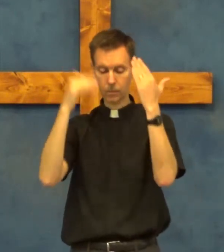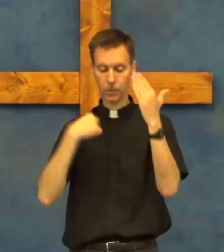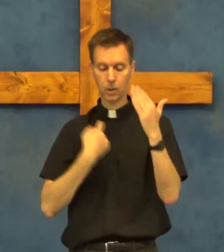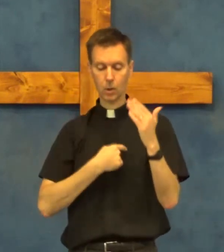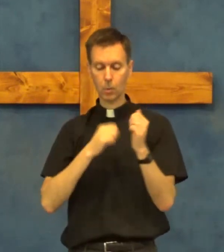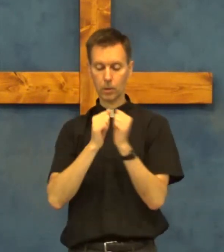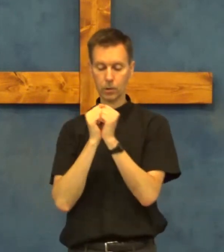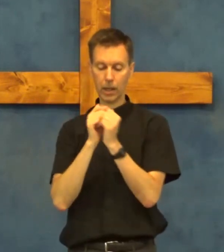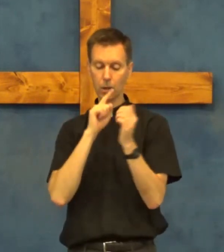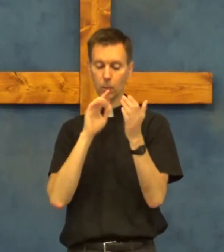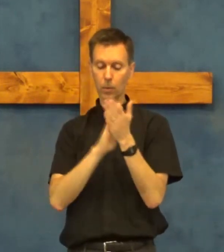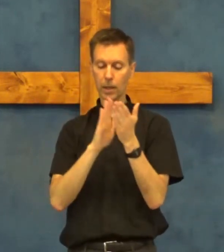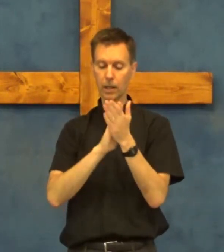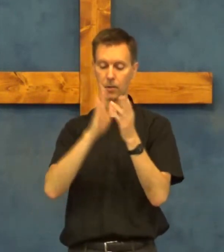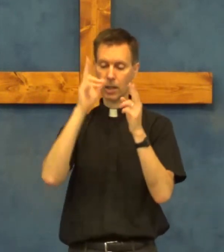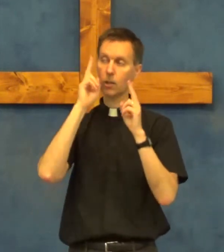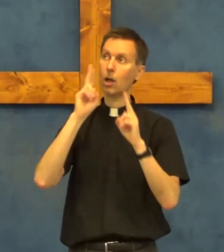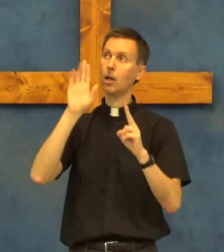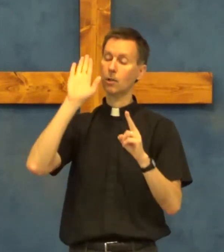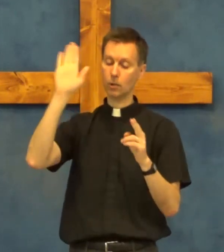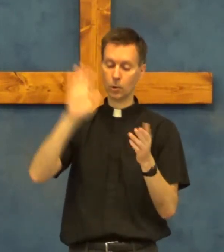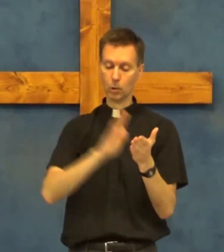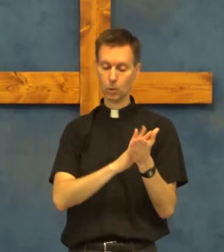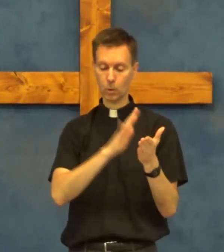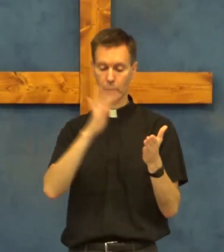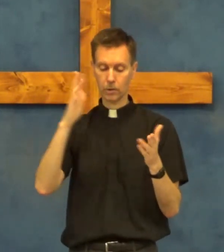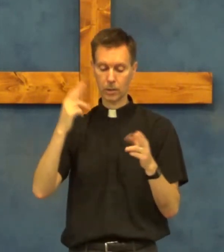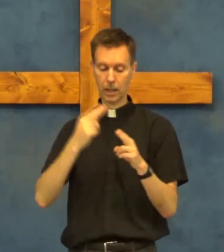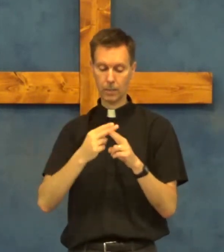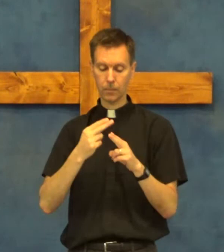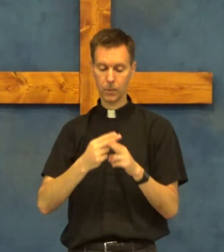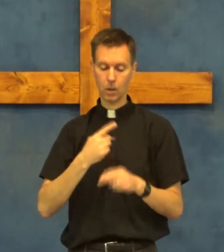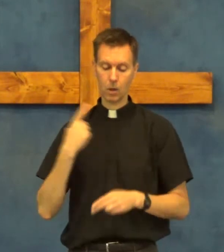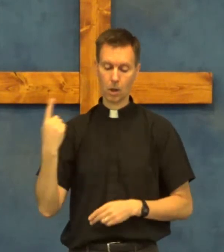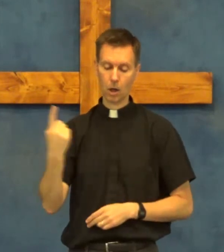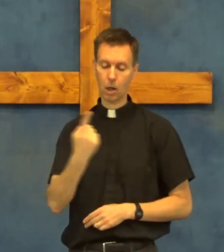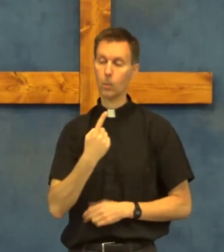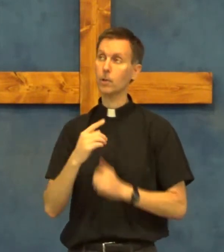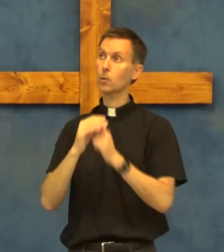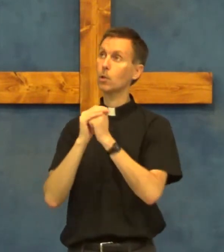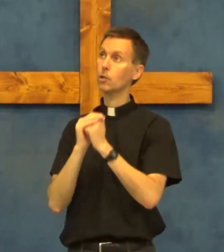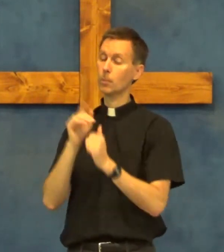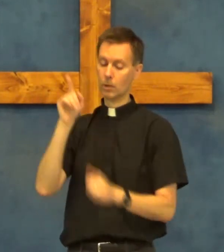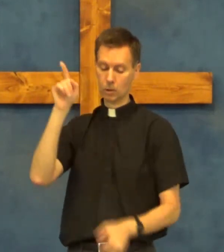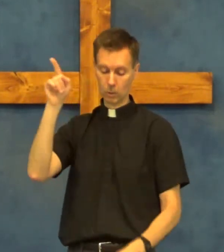we together praise and honor your glorious name always worshiping you